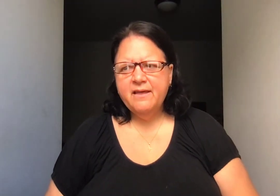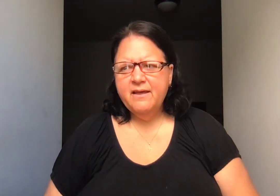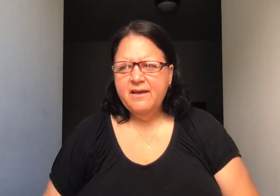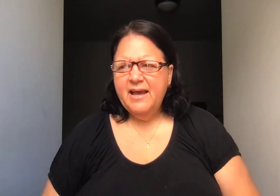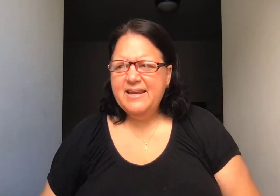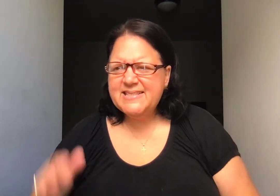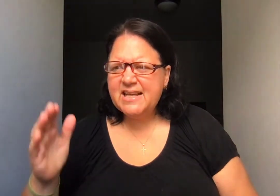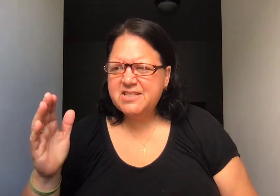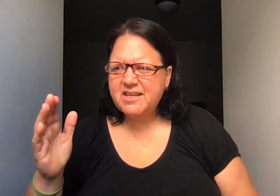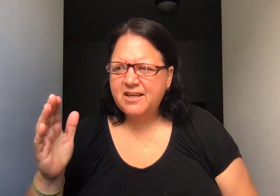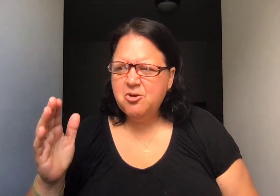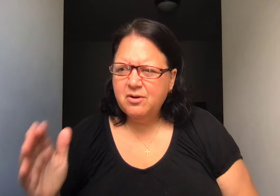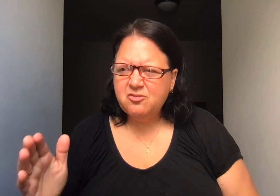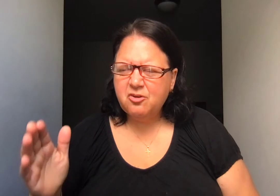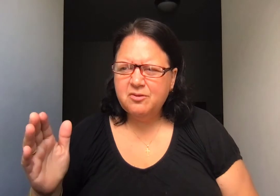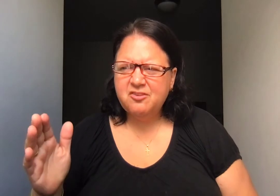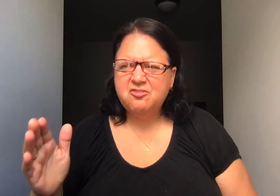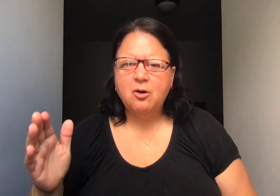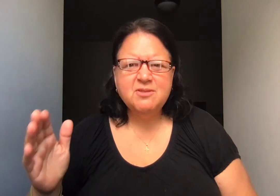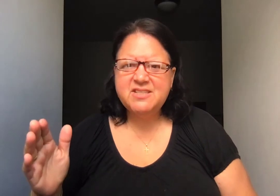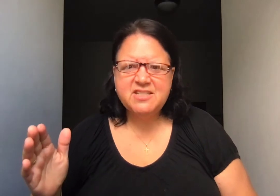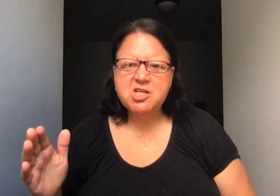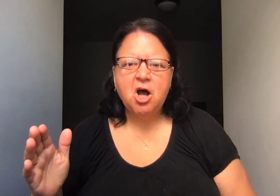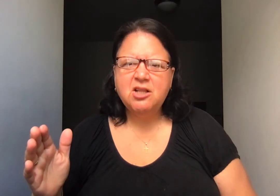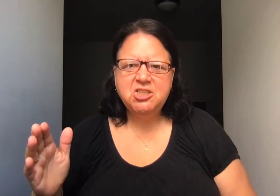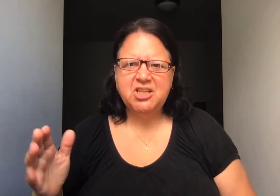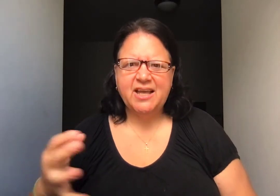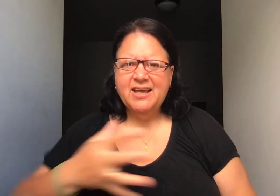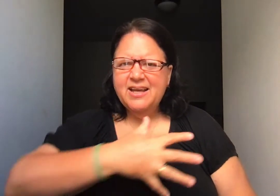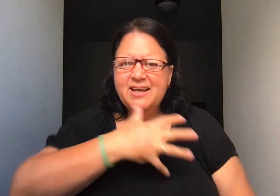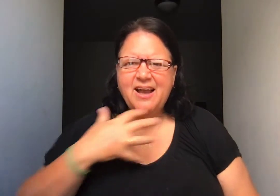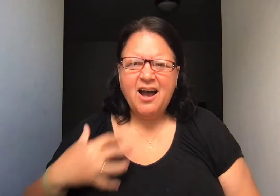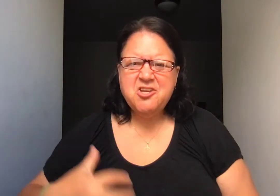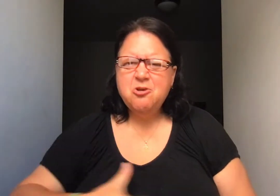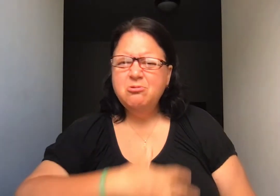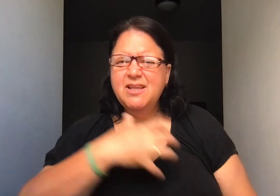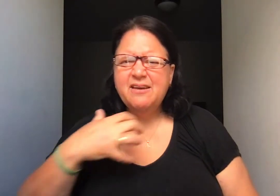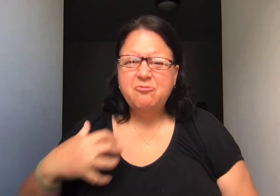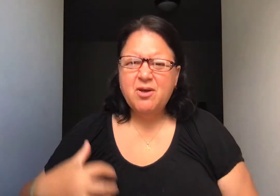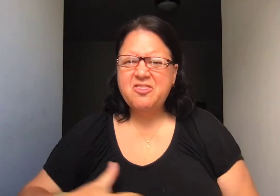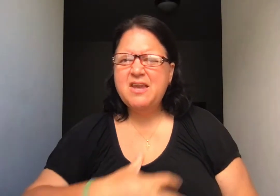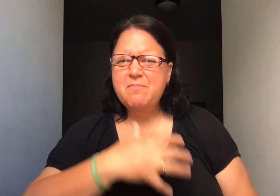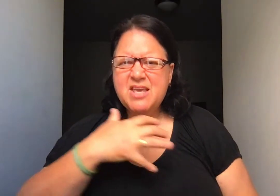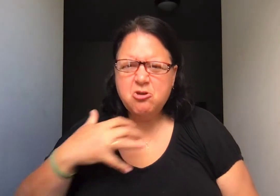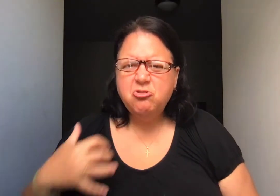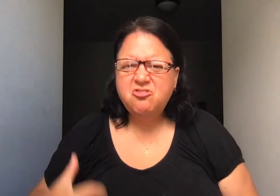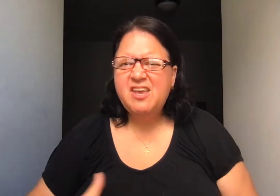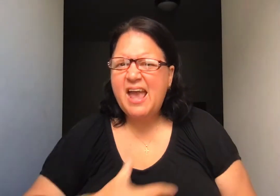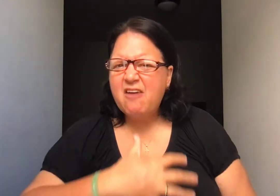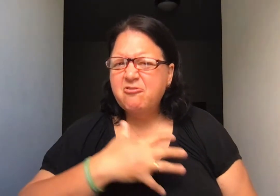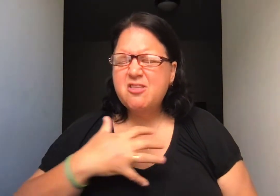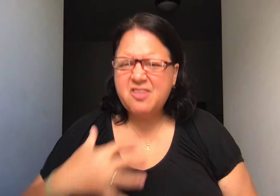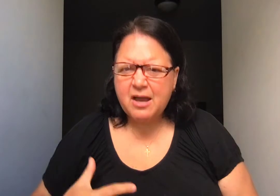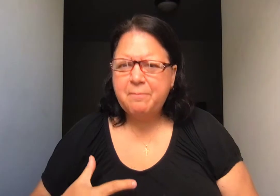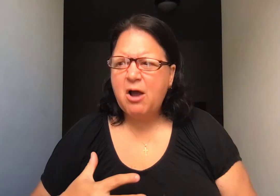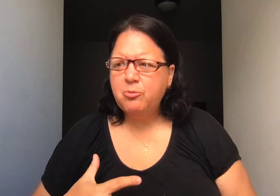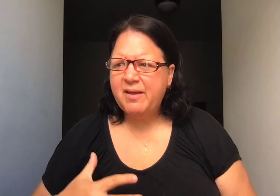And he says, so the psalmist is acknowledging, God, you live within me. You see everything about me.